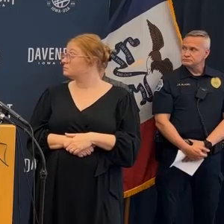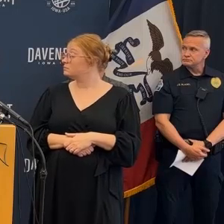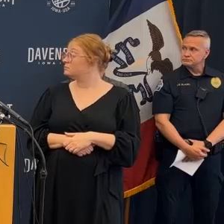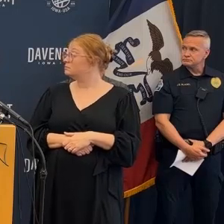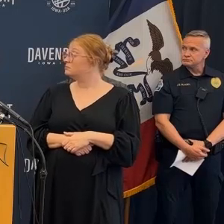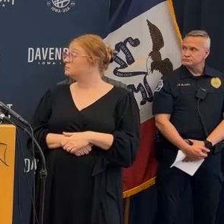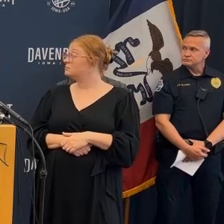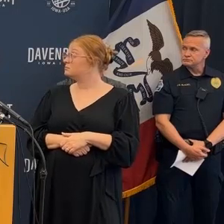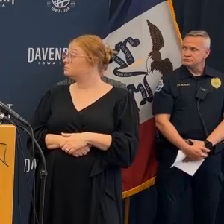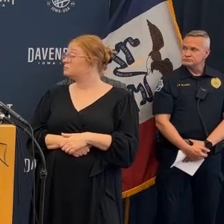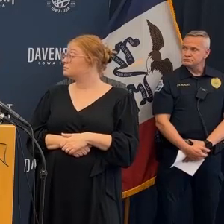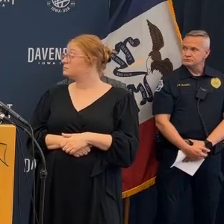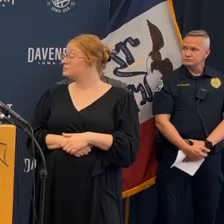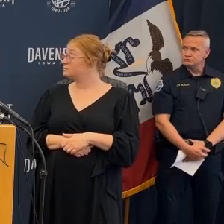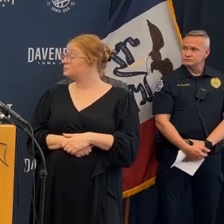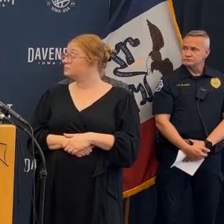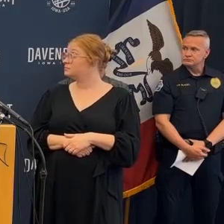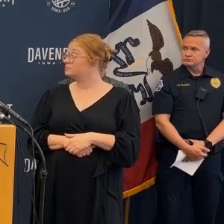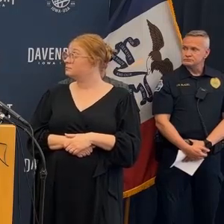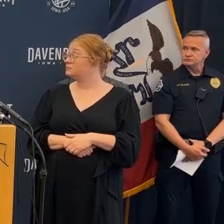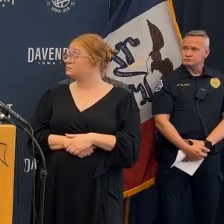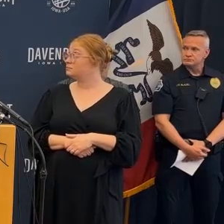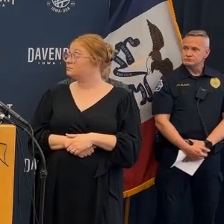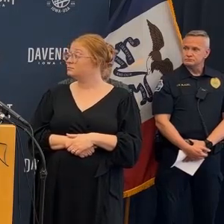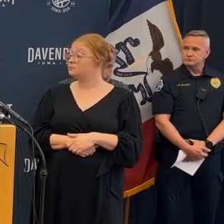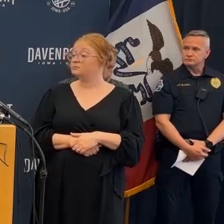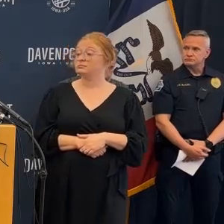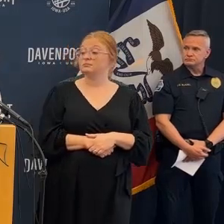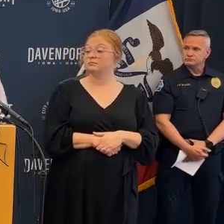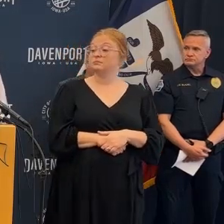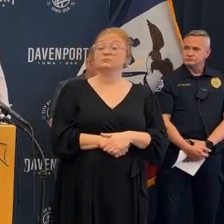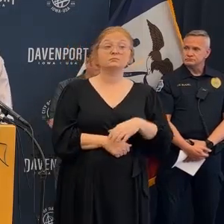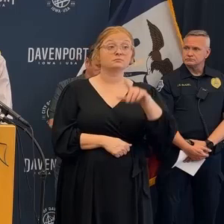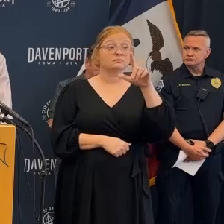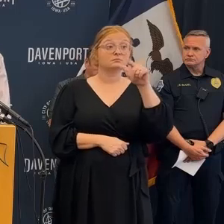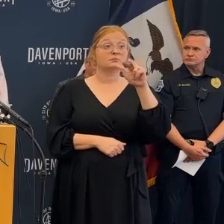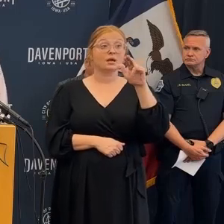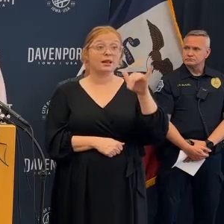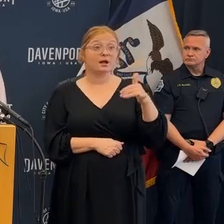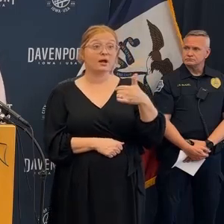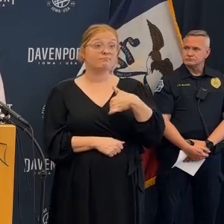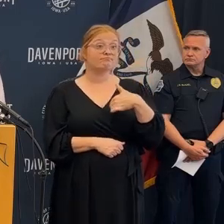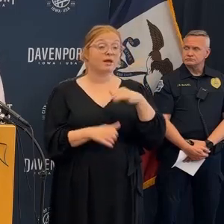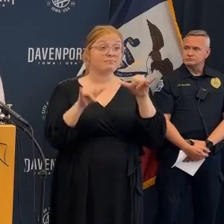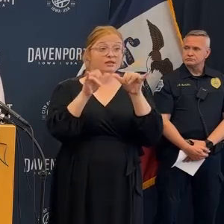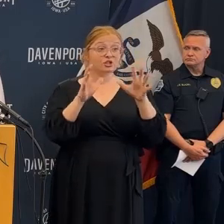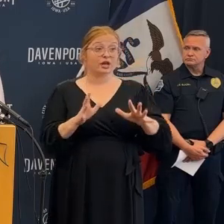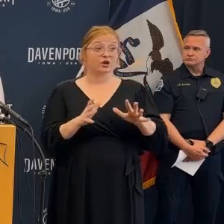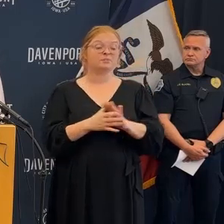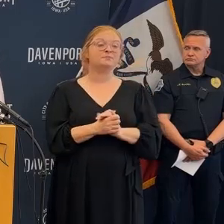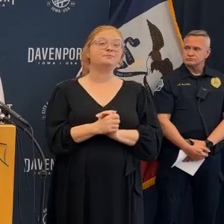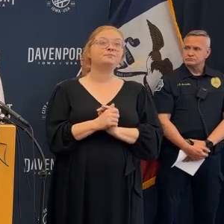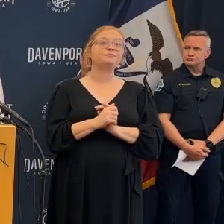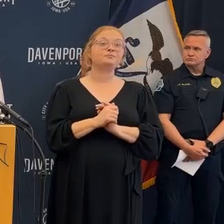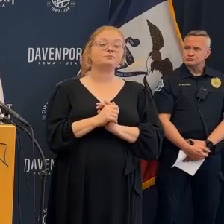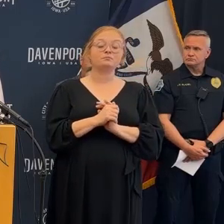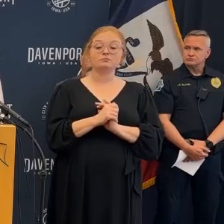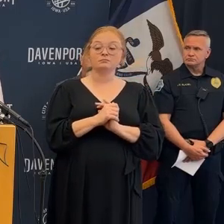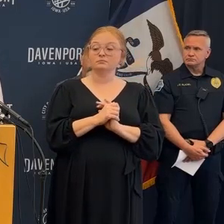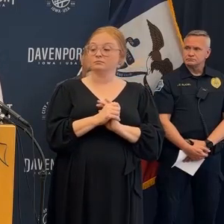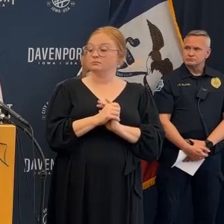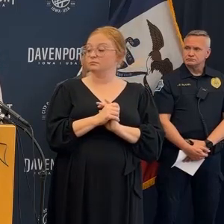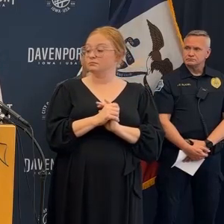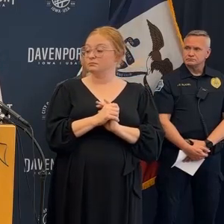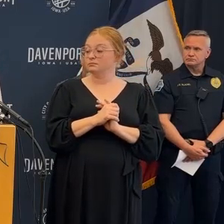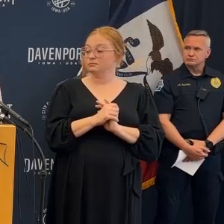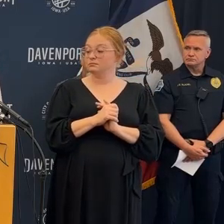there be an effort to demolish it away from that pile of rubble so that you could then later go back into that pile of rubble to search for remains